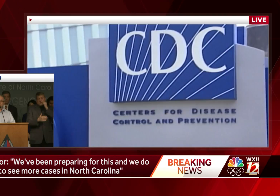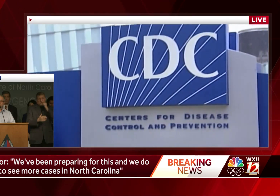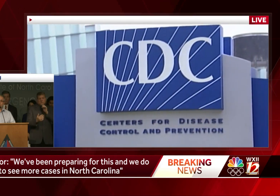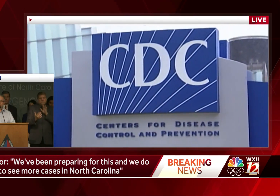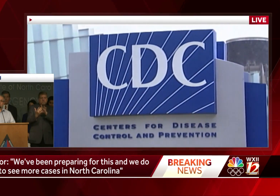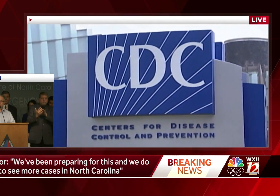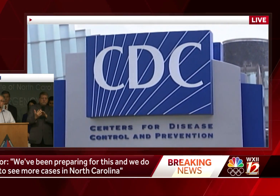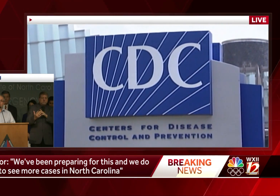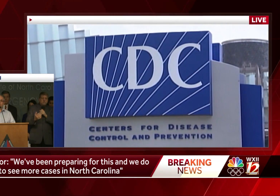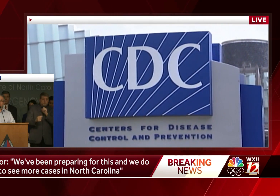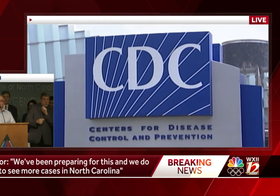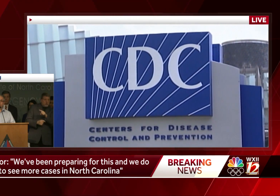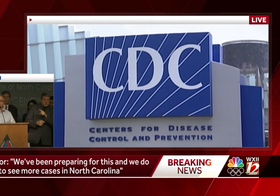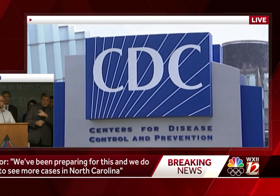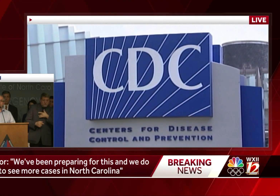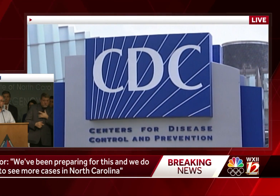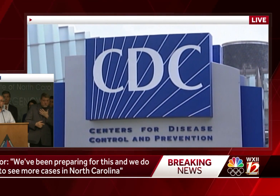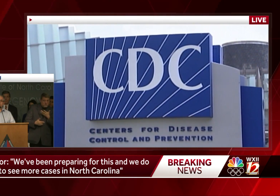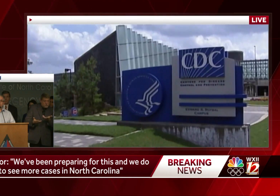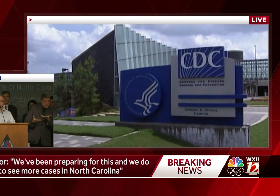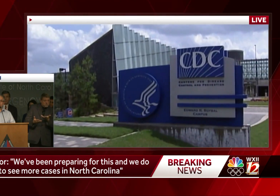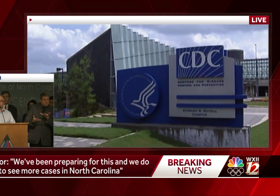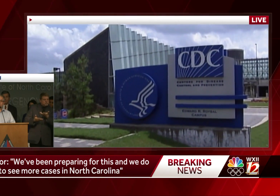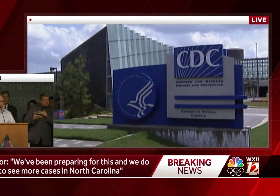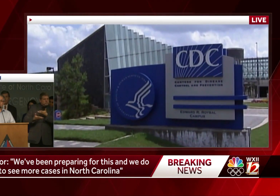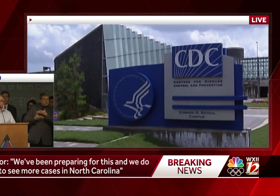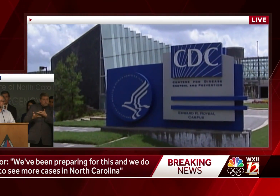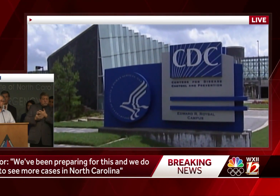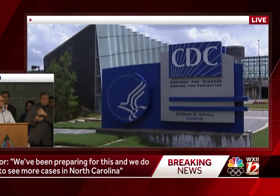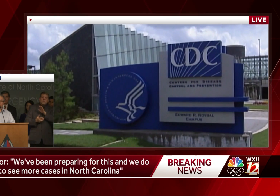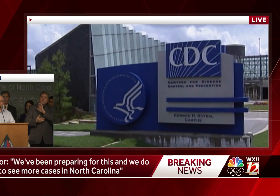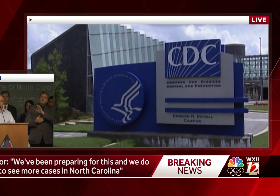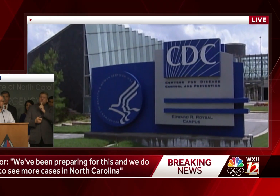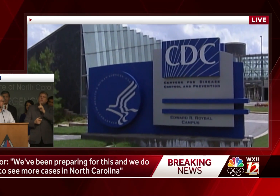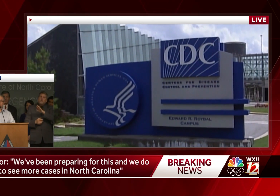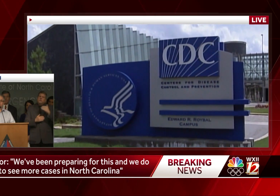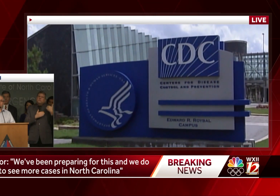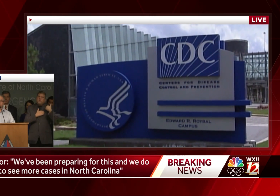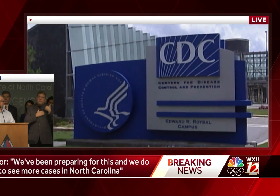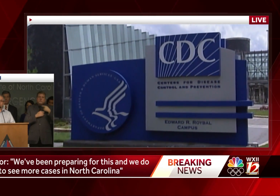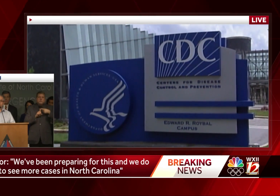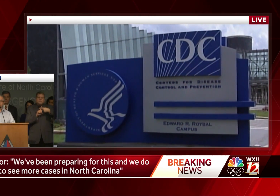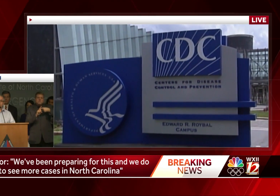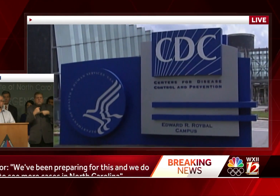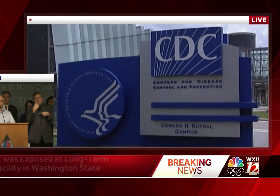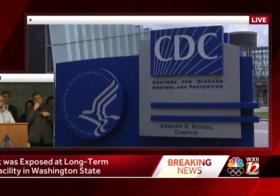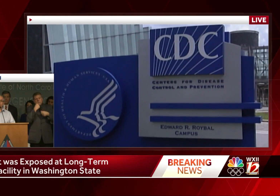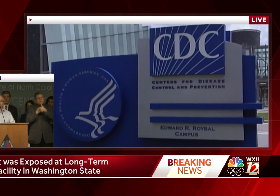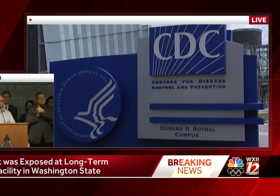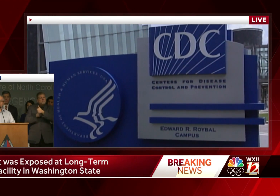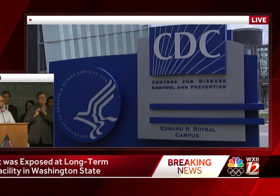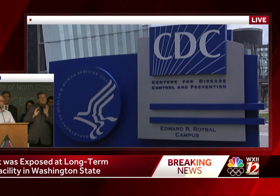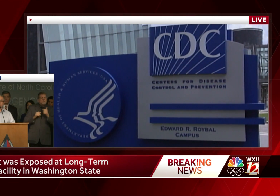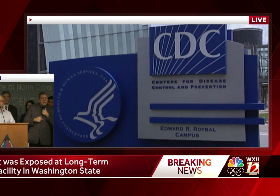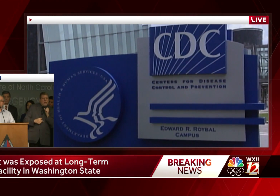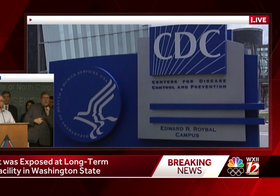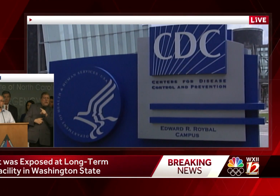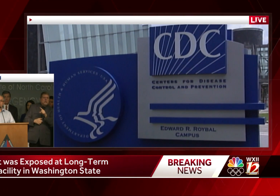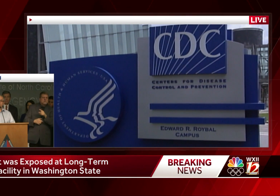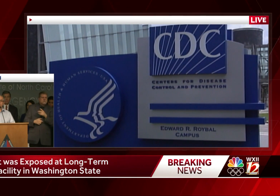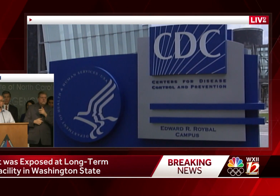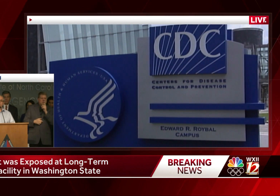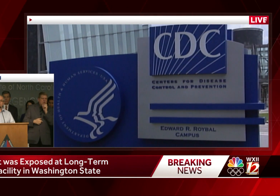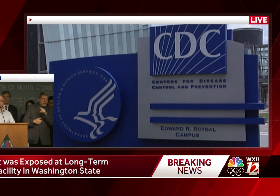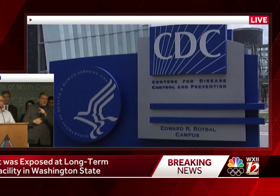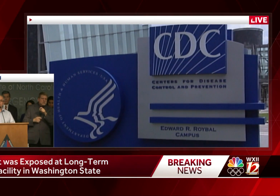ask them how they're feeling. They are responsible for monitoring their own temperature, so we ask very specific